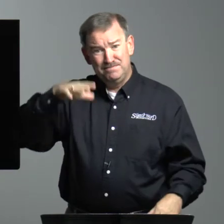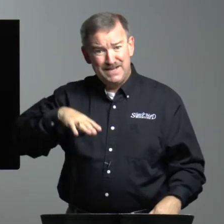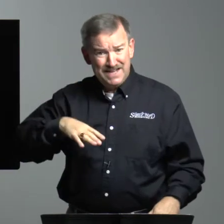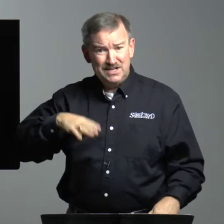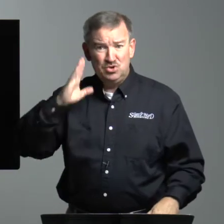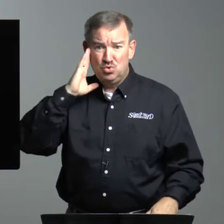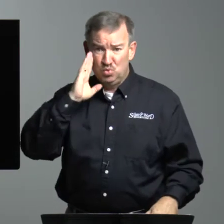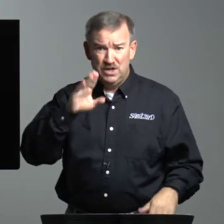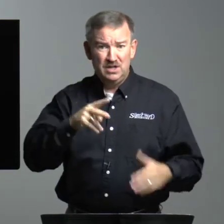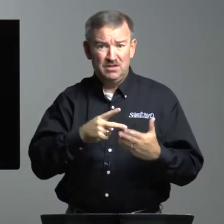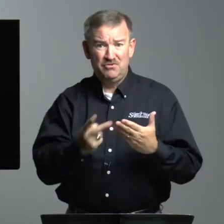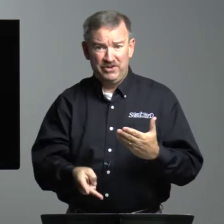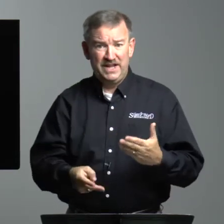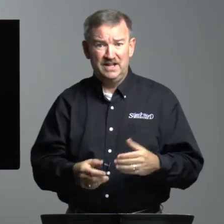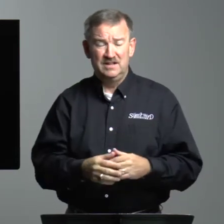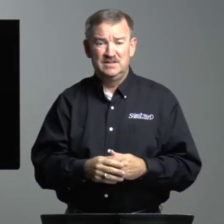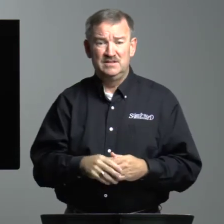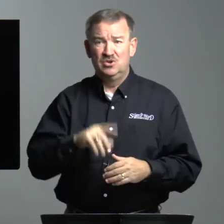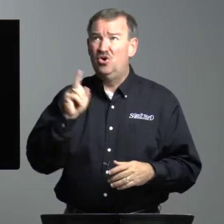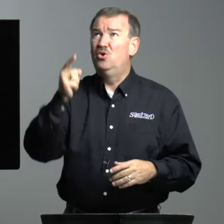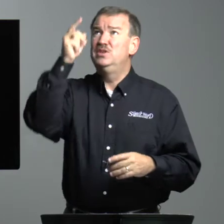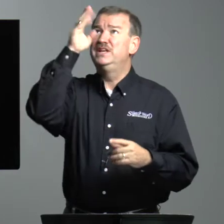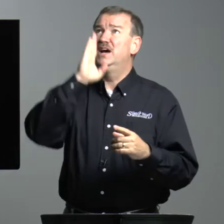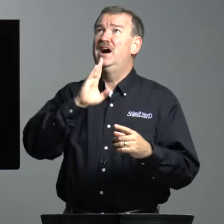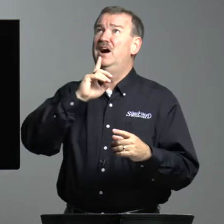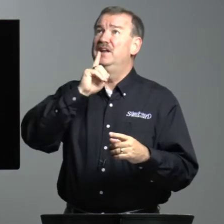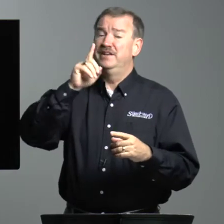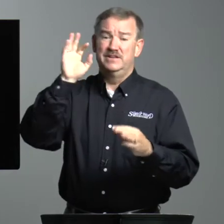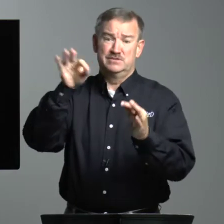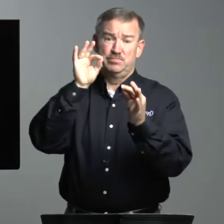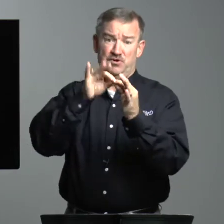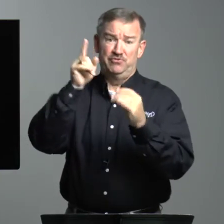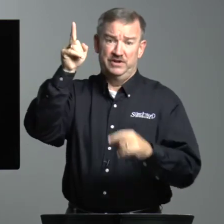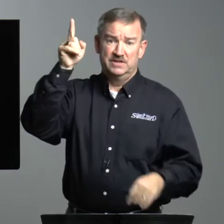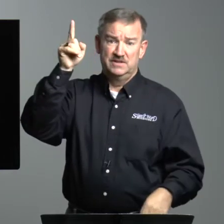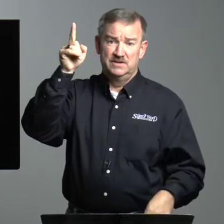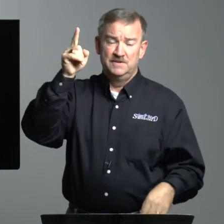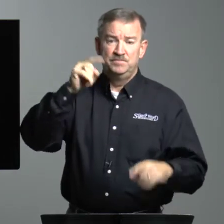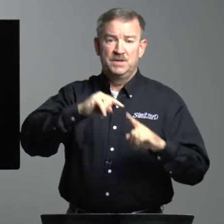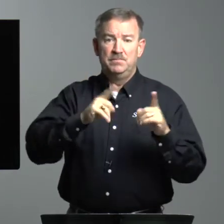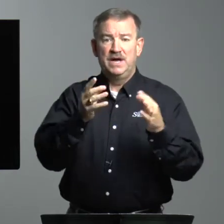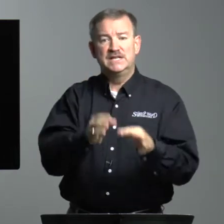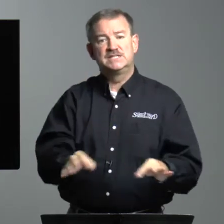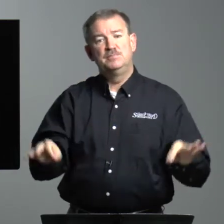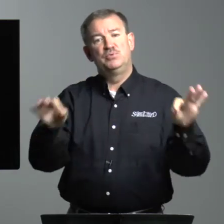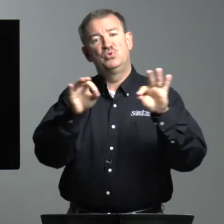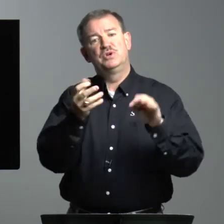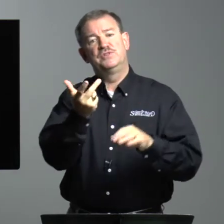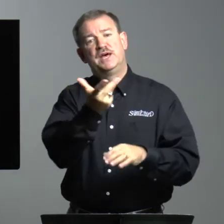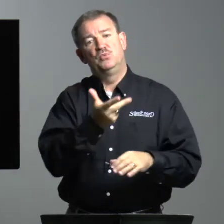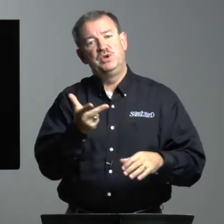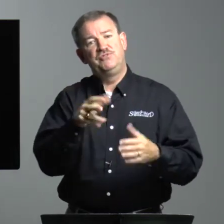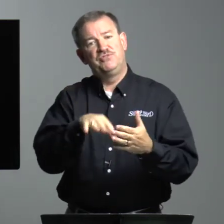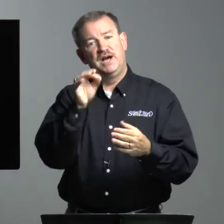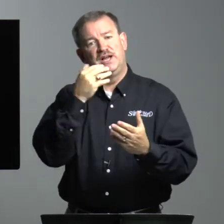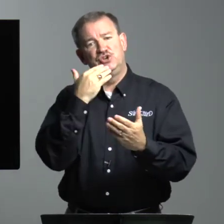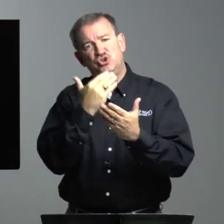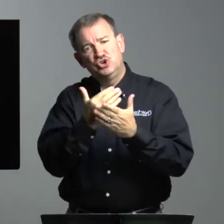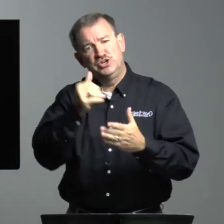men will fail. Only God is perfect. But it's important that we find good